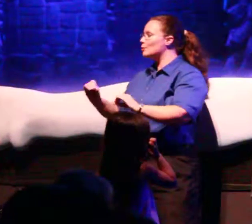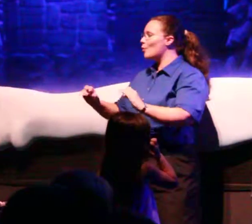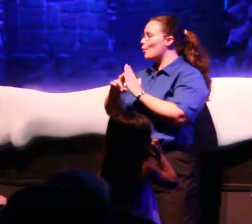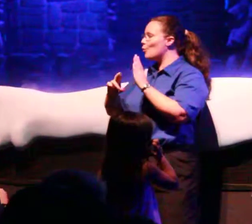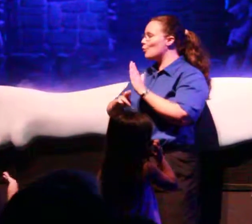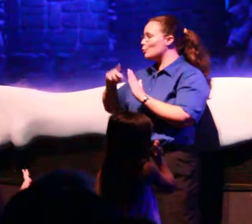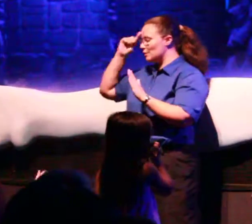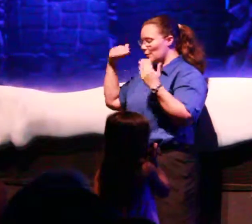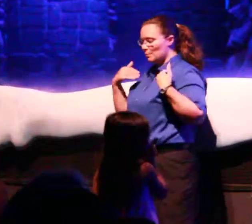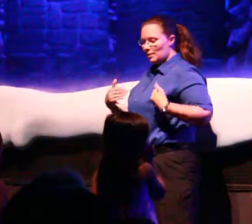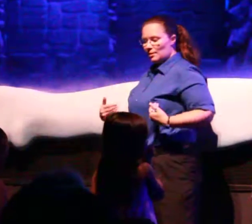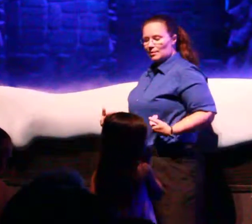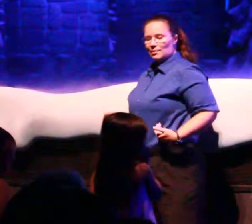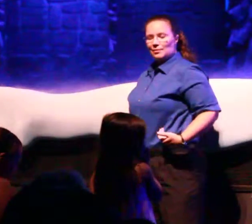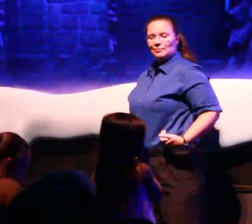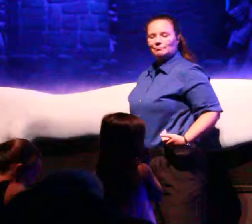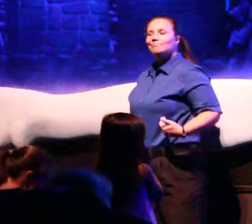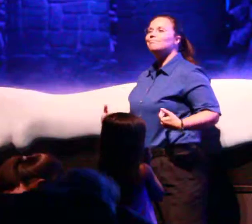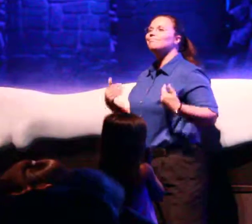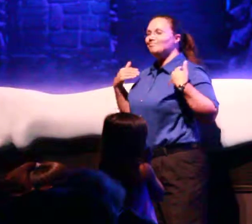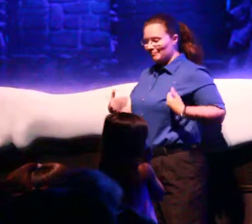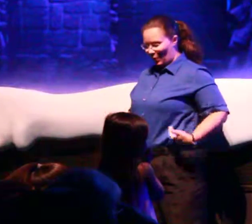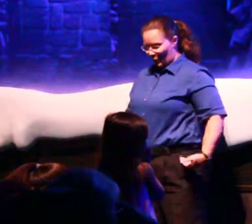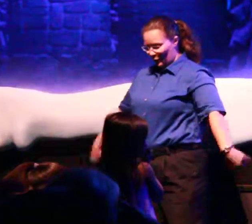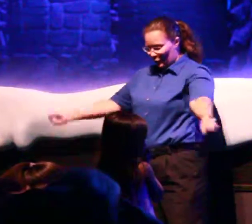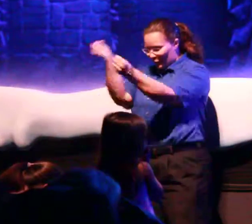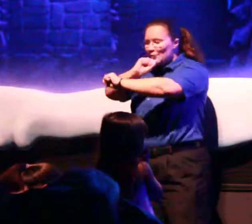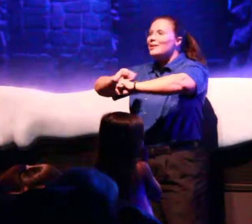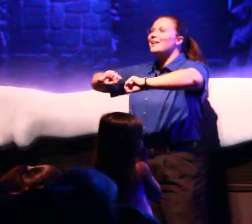no rules for me. I'm free.